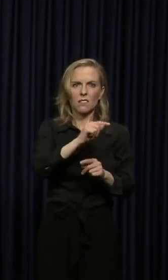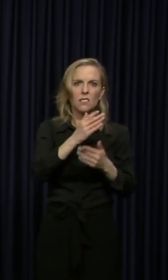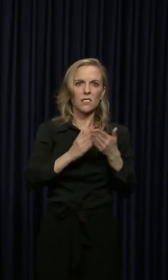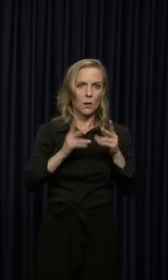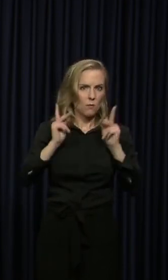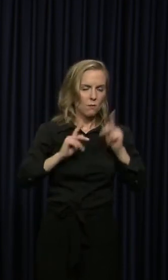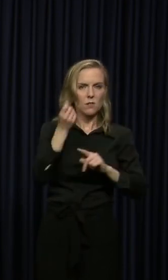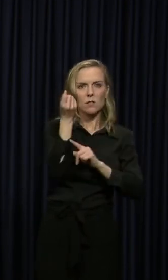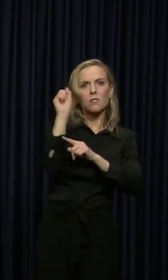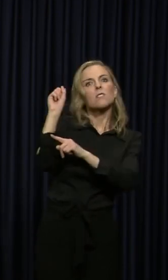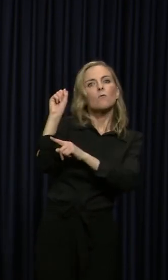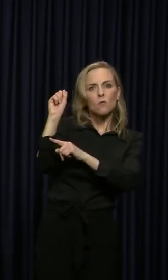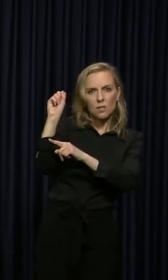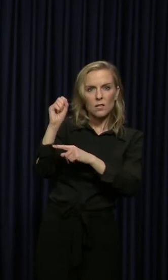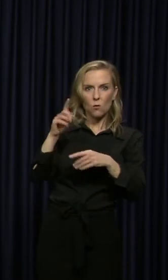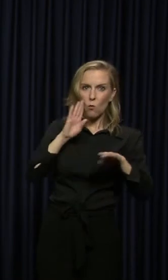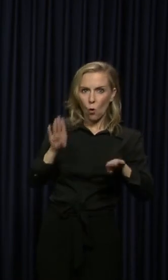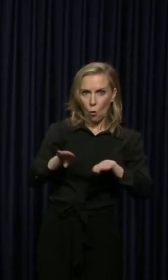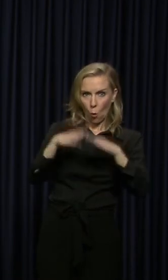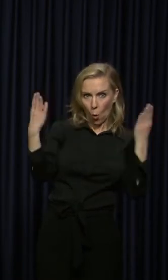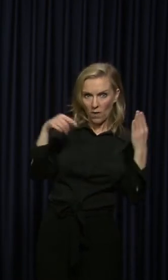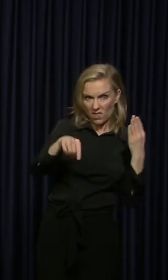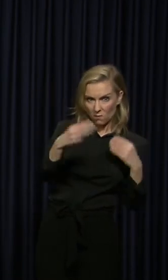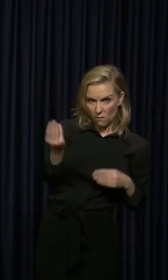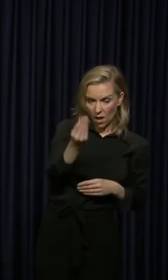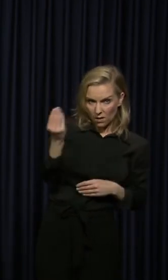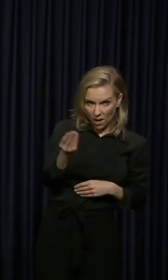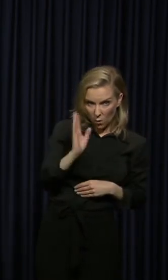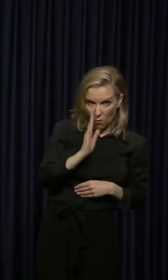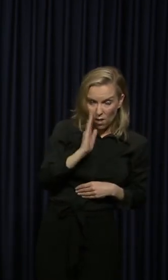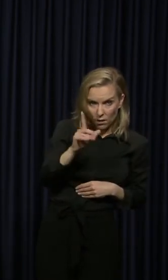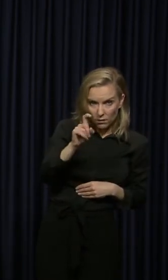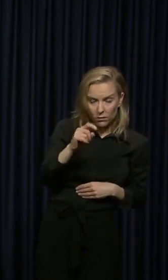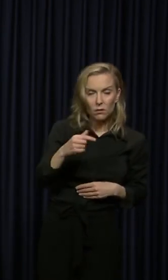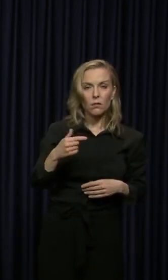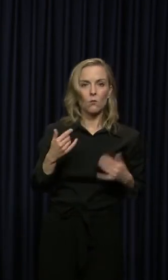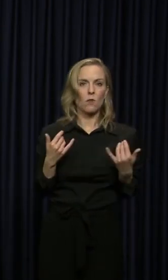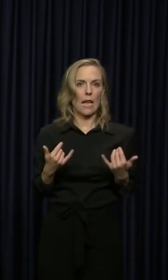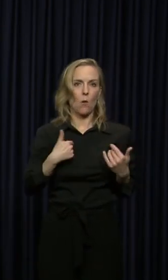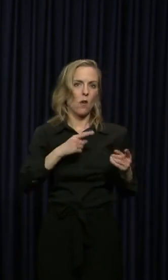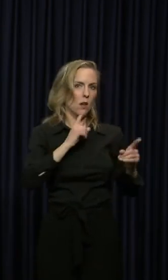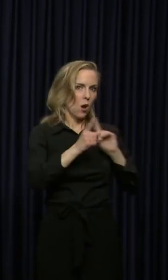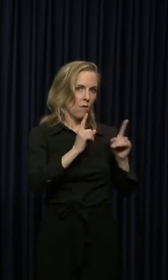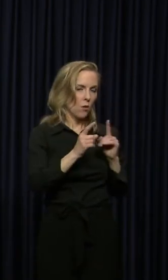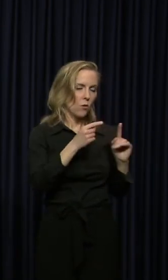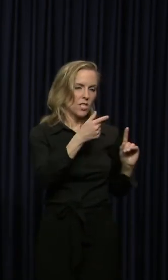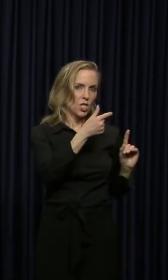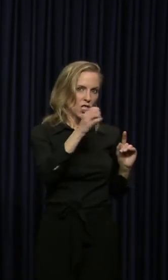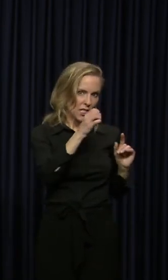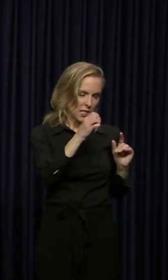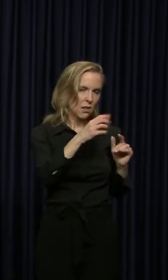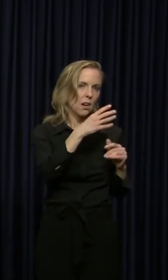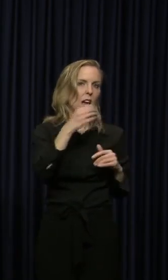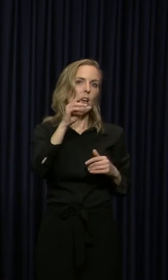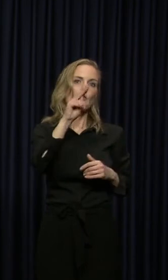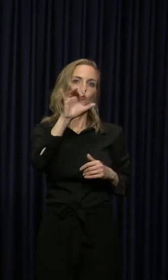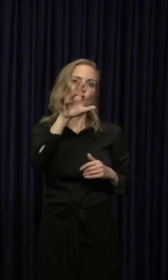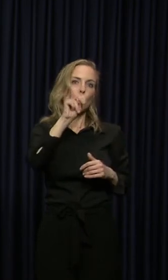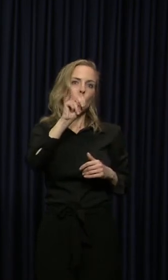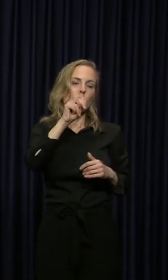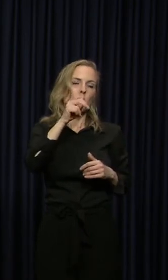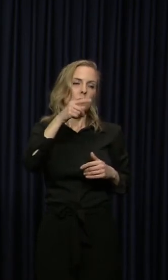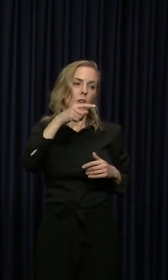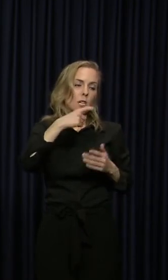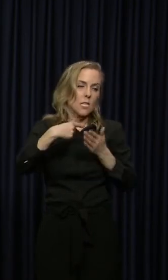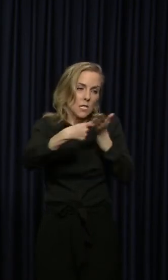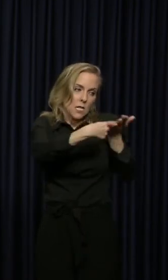Park in Louisville this Monday. We've been having conversations both with GE and the union. We believe that